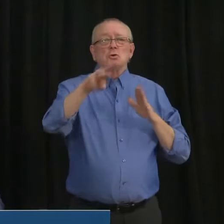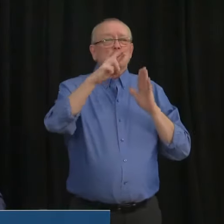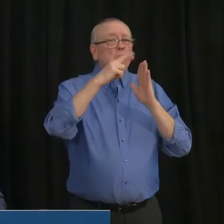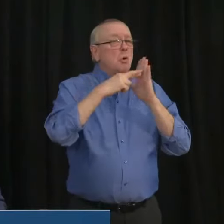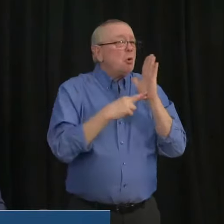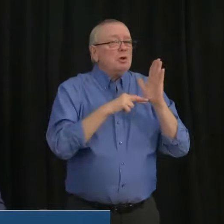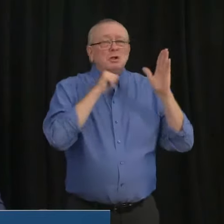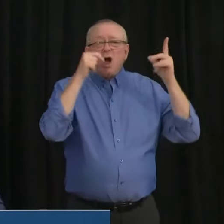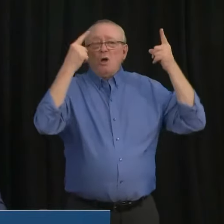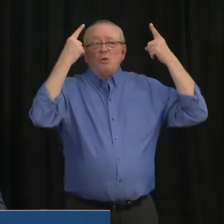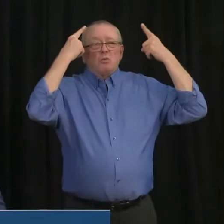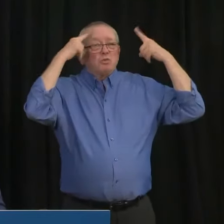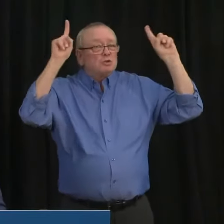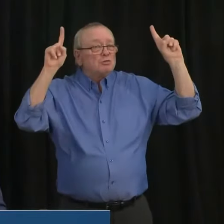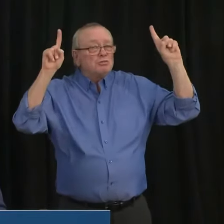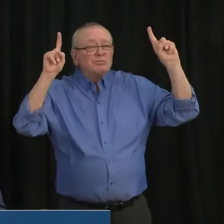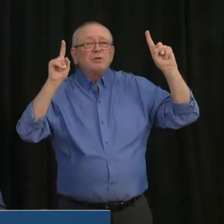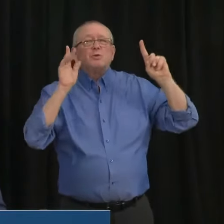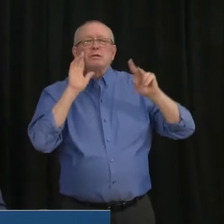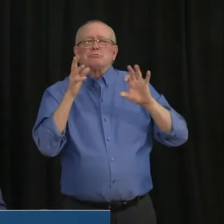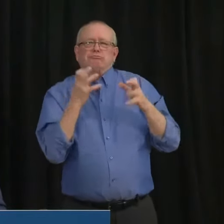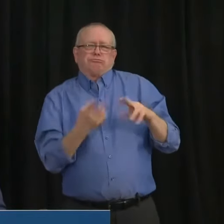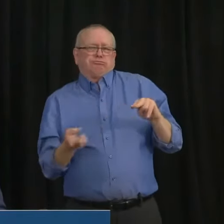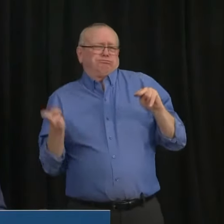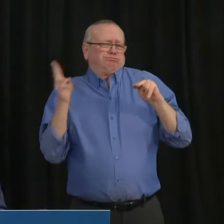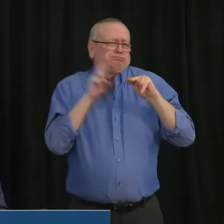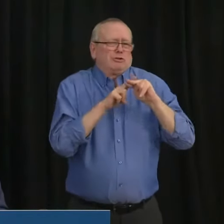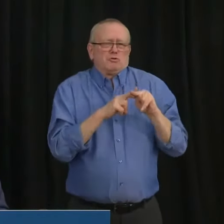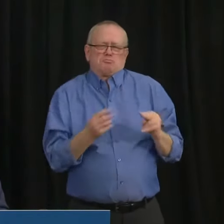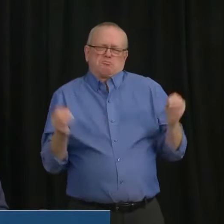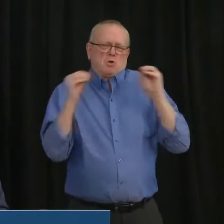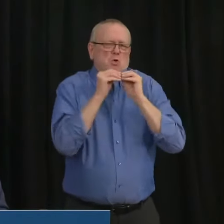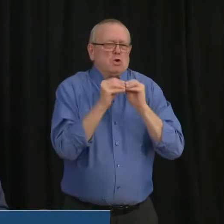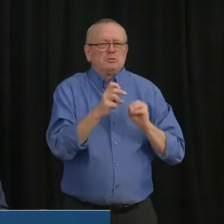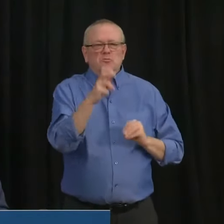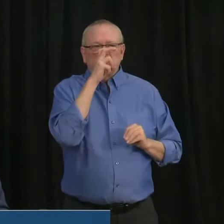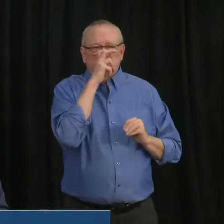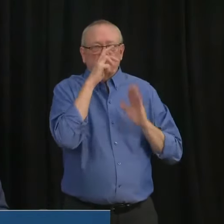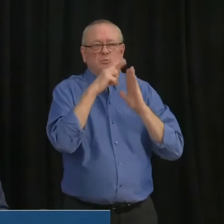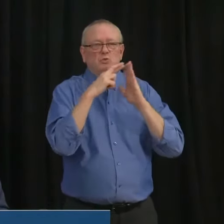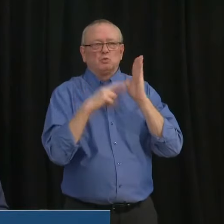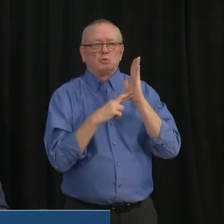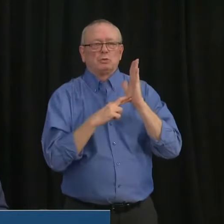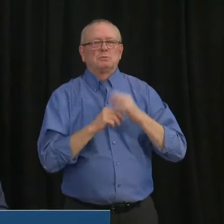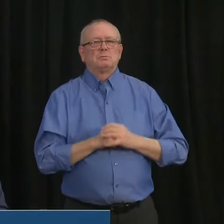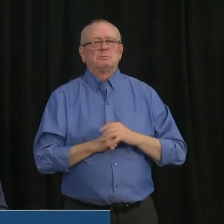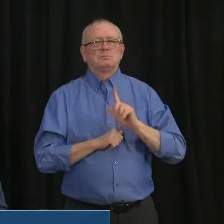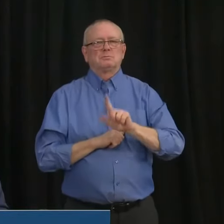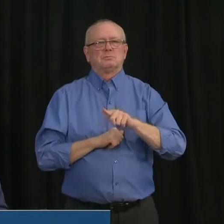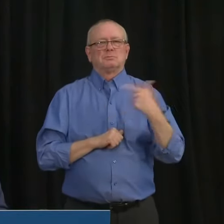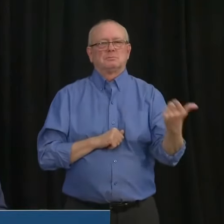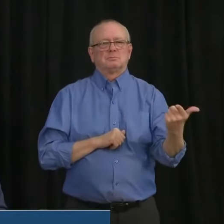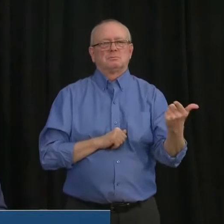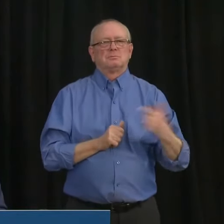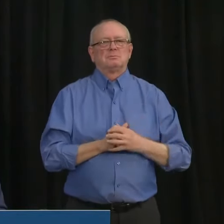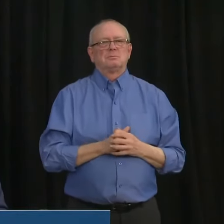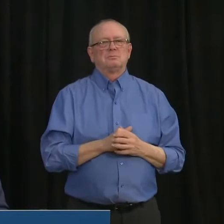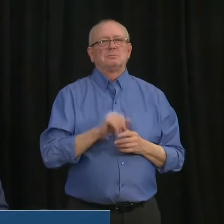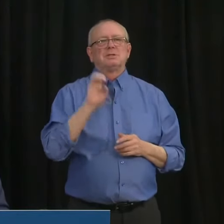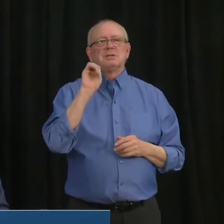Operator, can you please put through the next caller? The next question comes from Lisa Johnson of the Edmonton Journal. Your line is open.